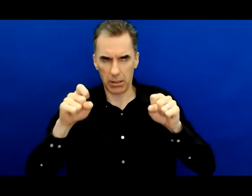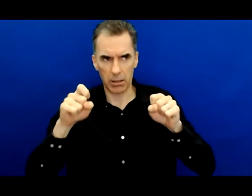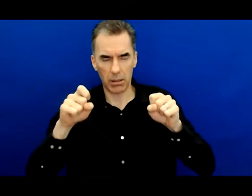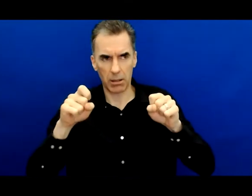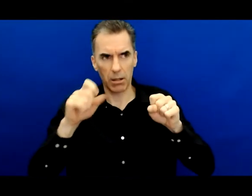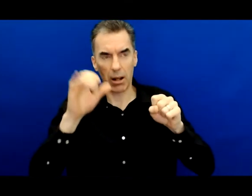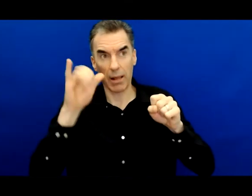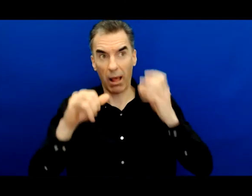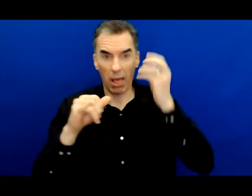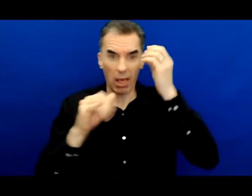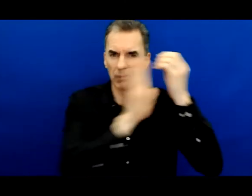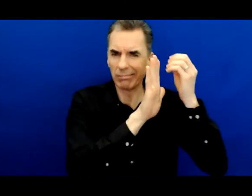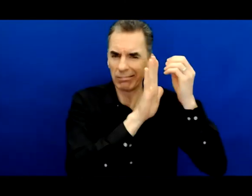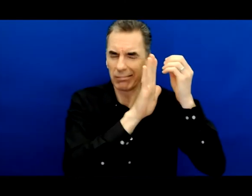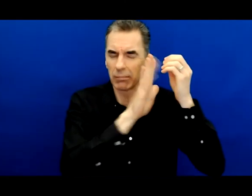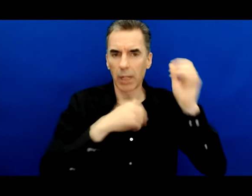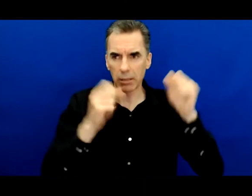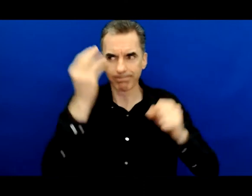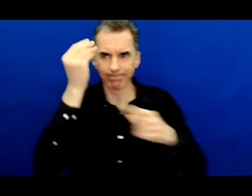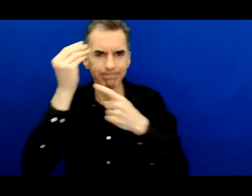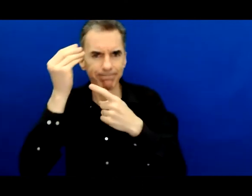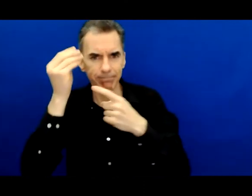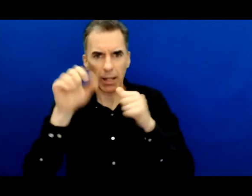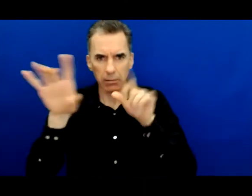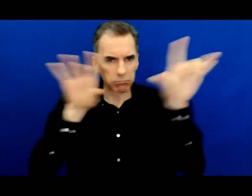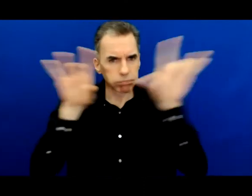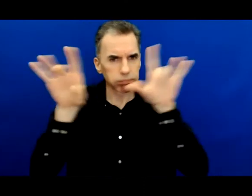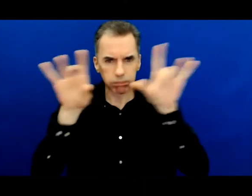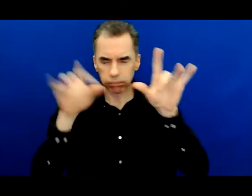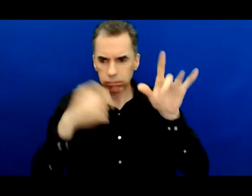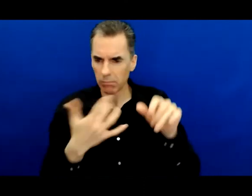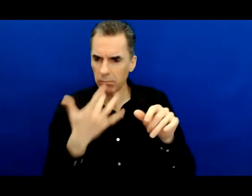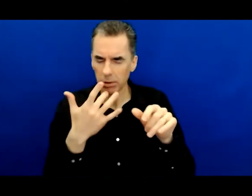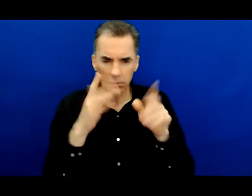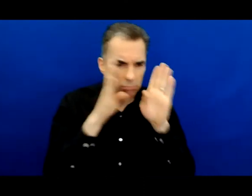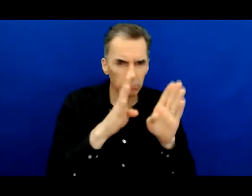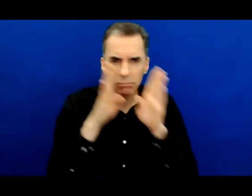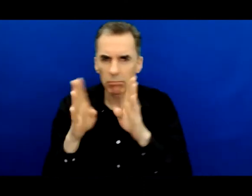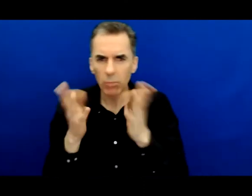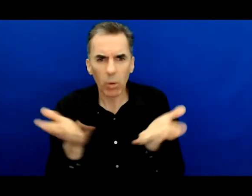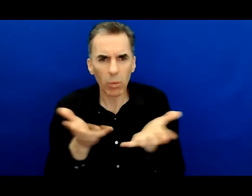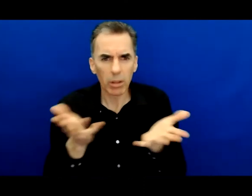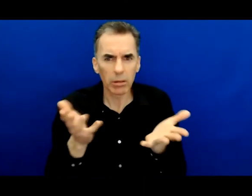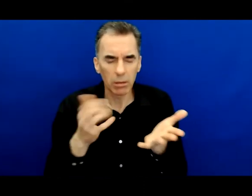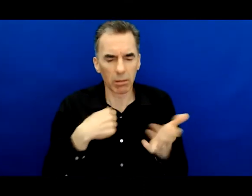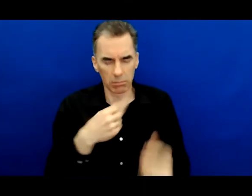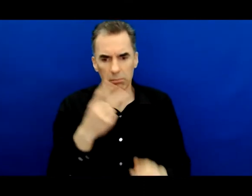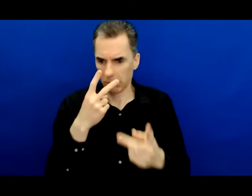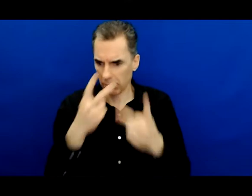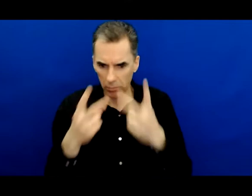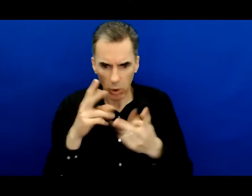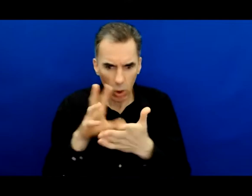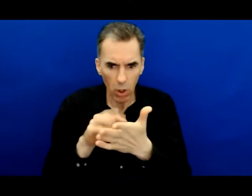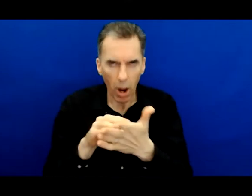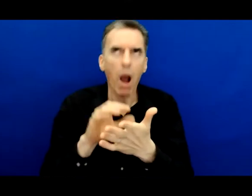and aware enough to choose what you pay attention to and to choose how you construct meaning from experience. Because if you